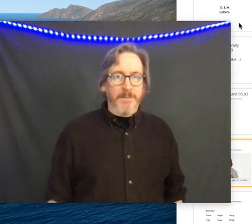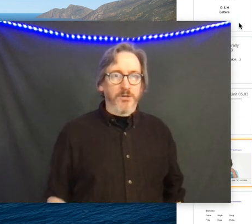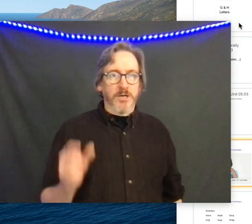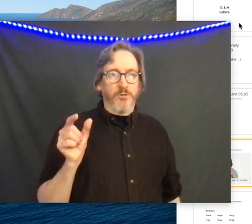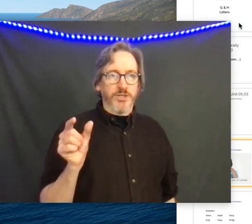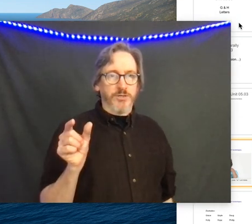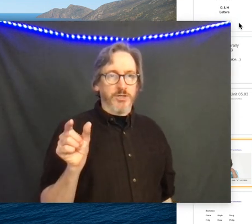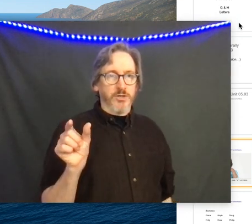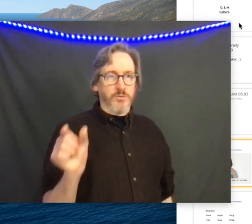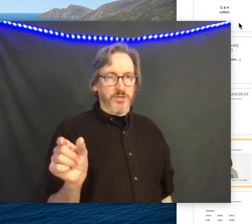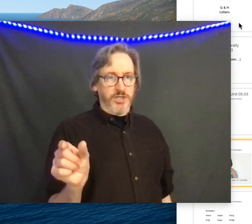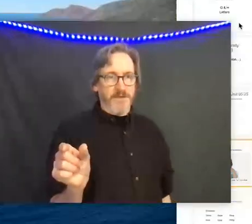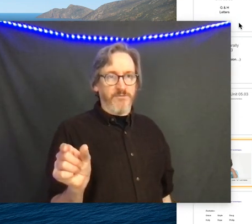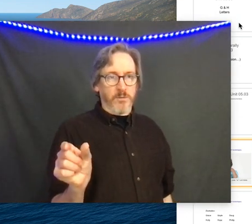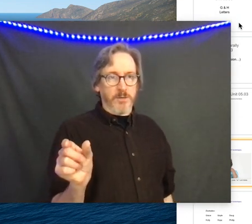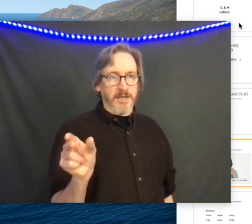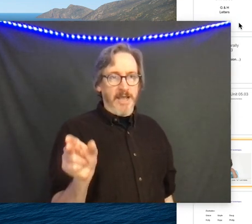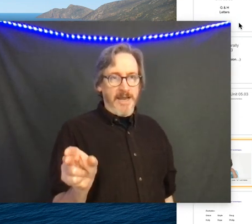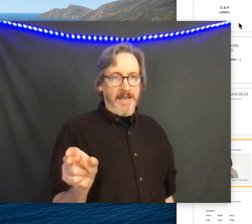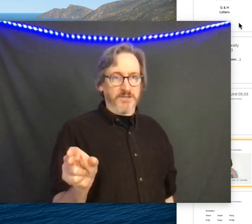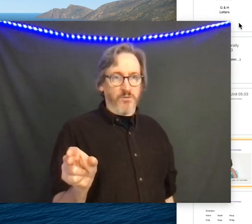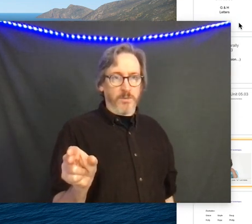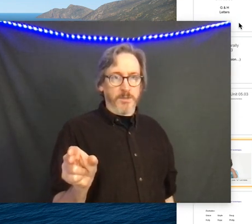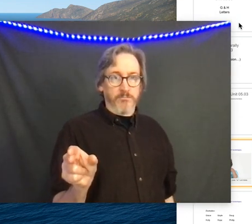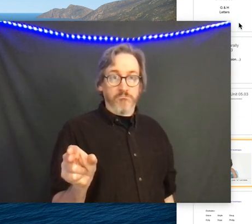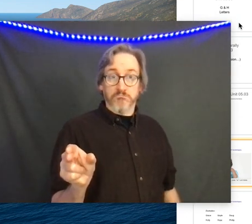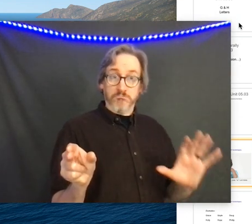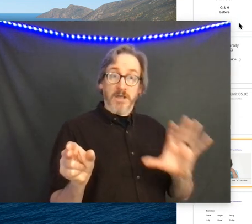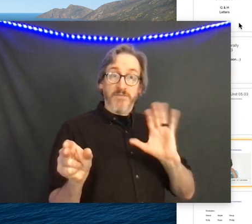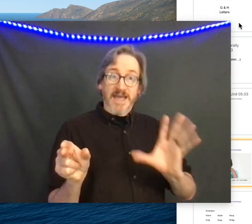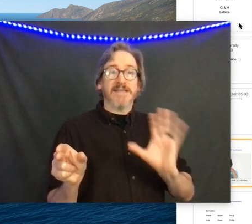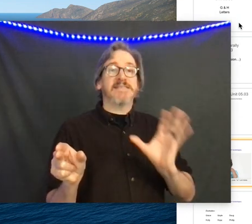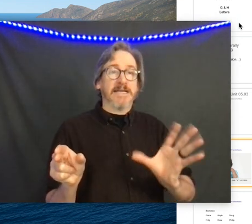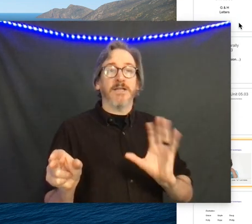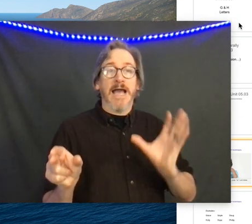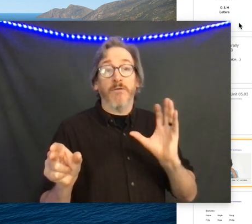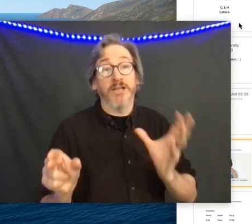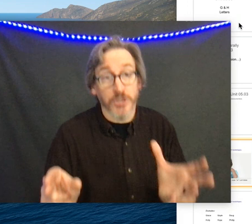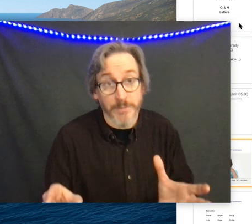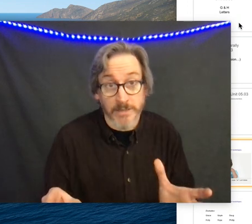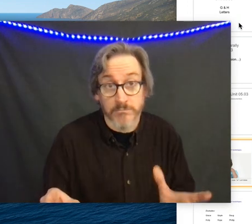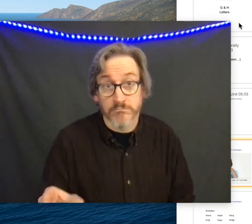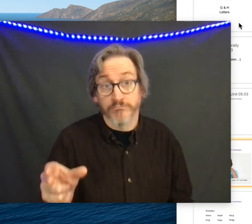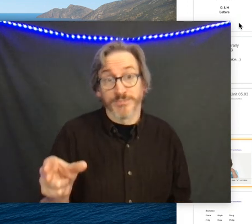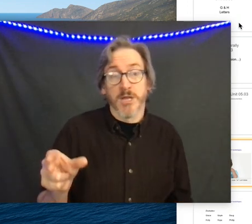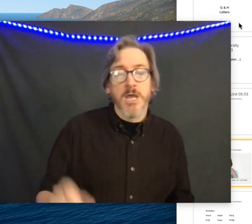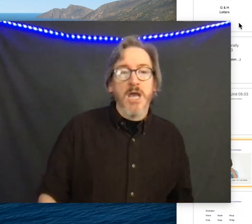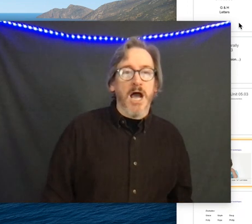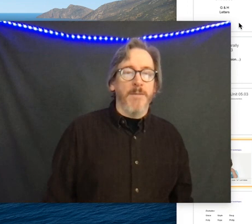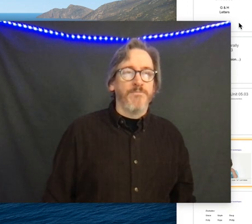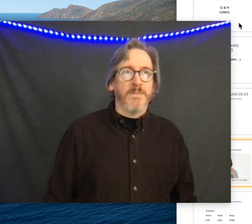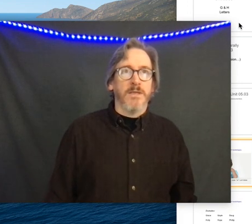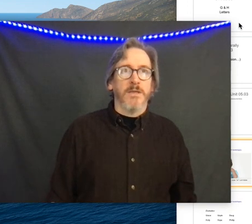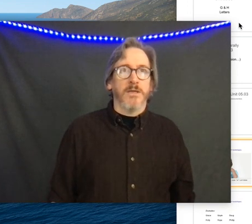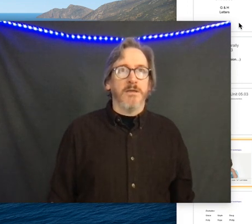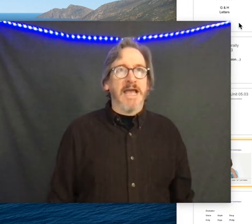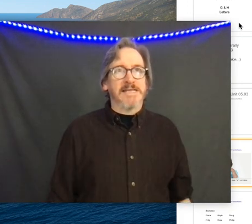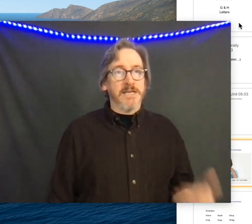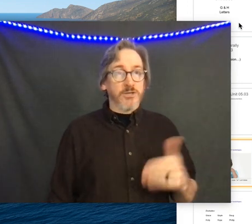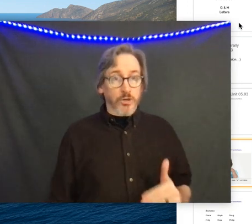a lot that people are going to push you to go g forward and h forward that is technically how they should be um